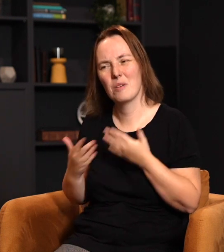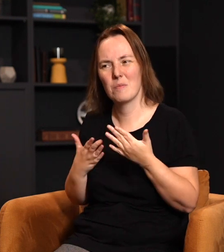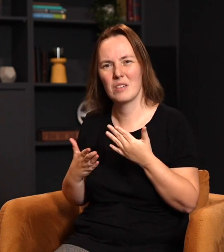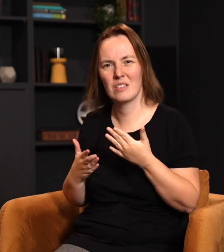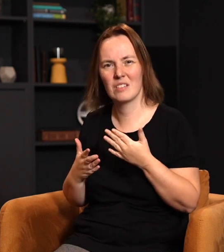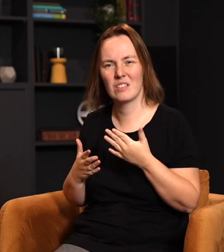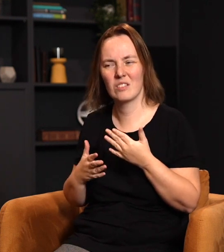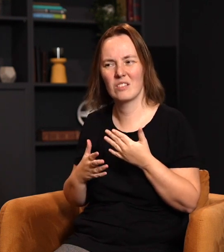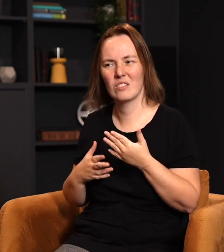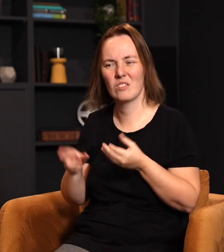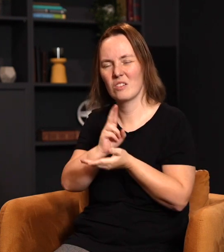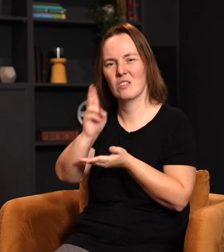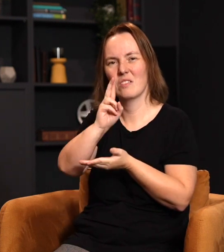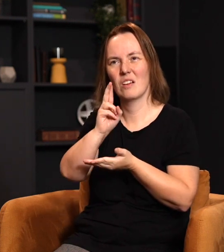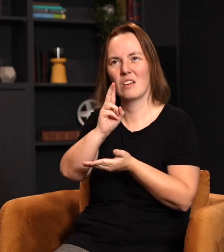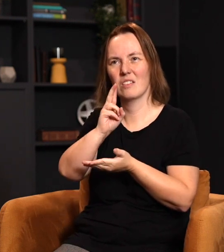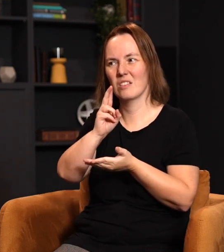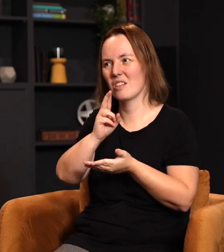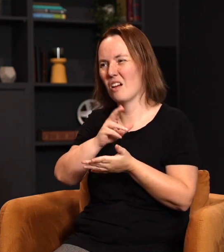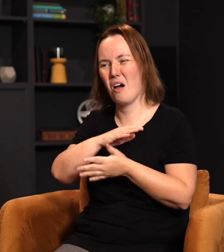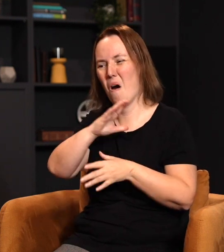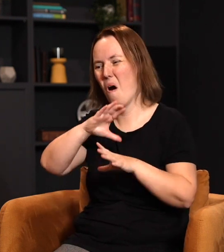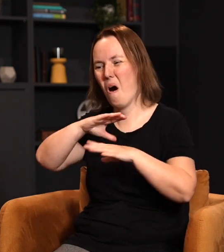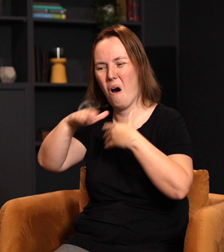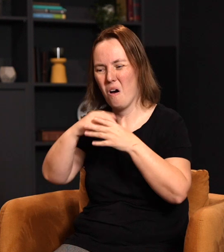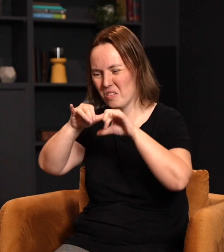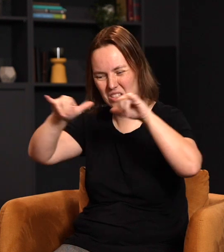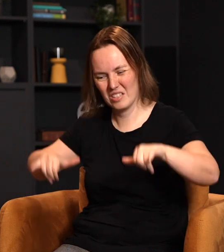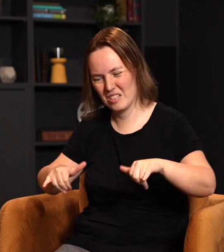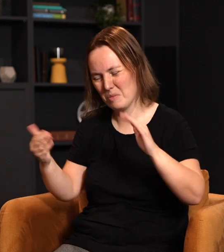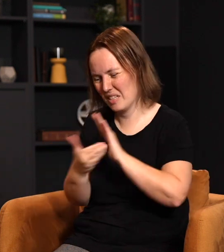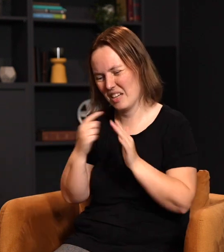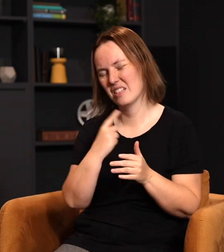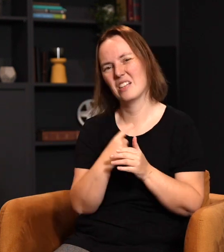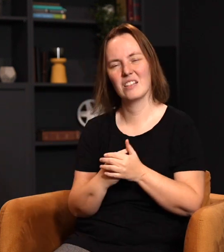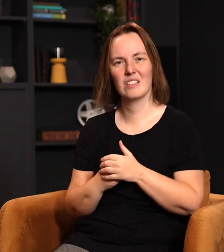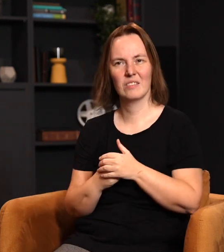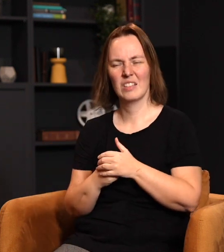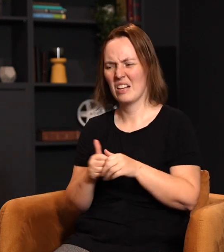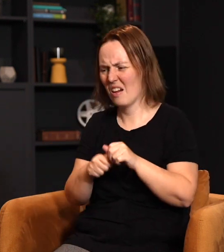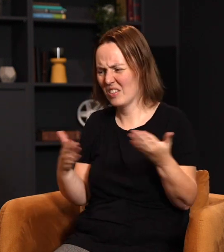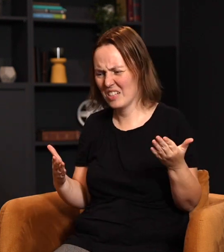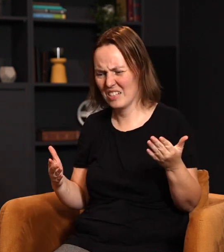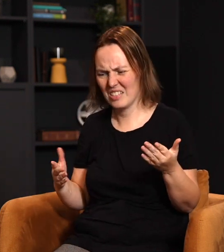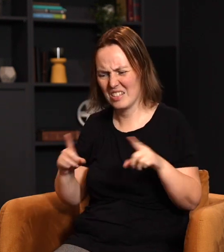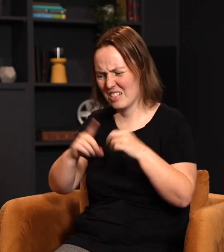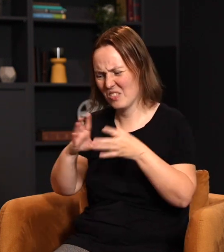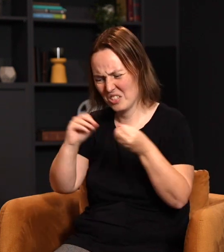in a university situation and just feel like, man, the whole system's against us. They just hate Christians. Everything is just a different narrative. Or maybe again,